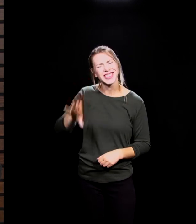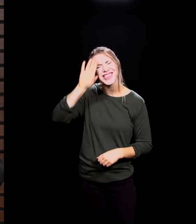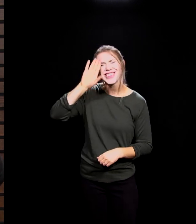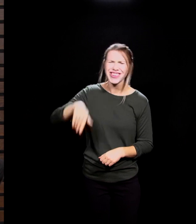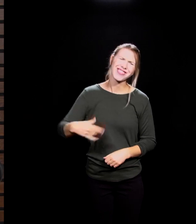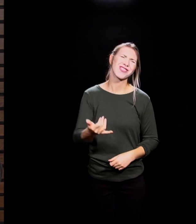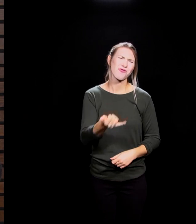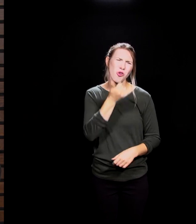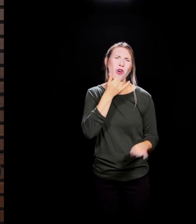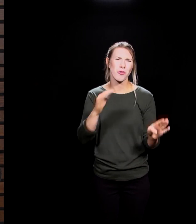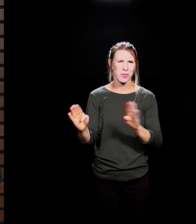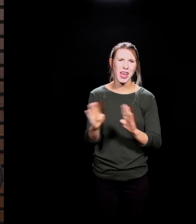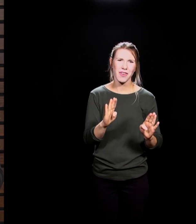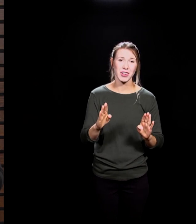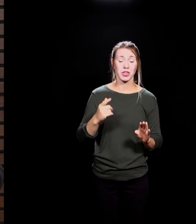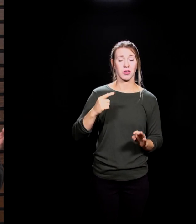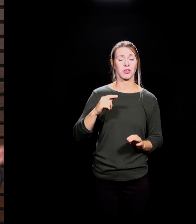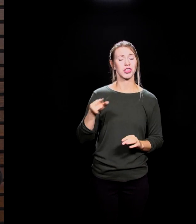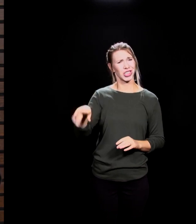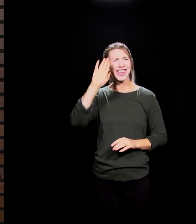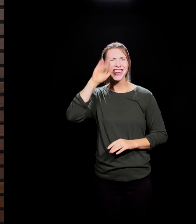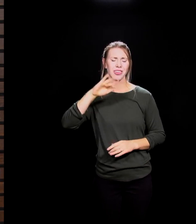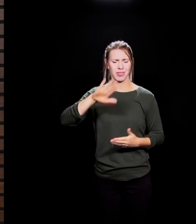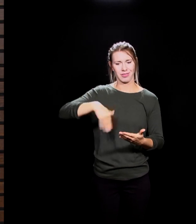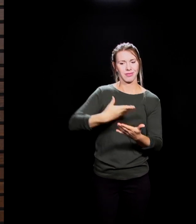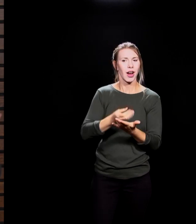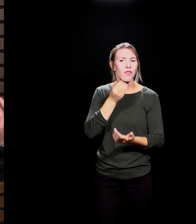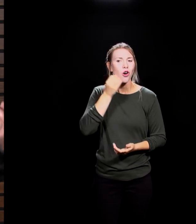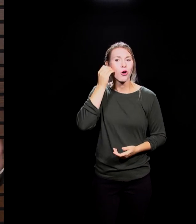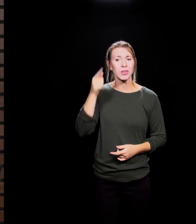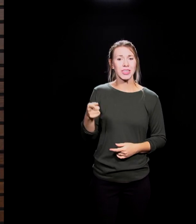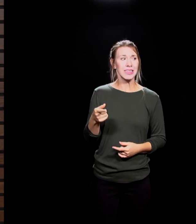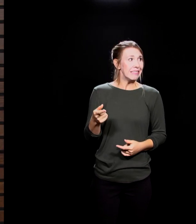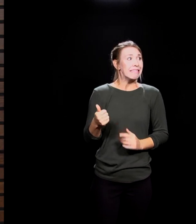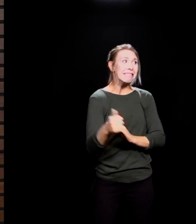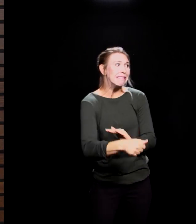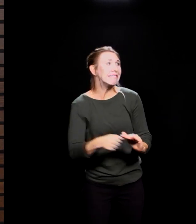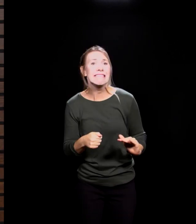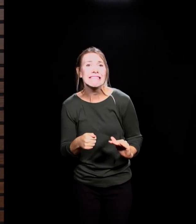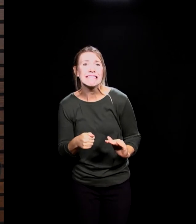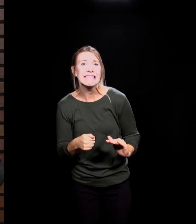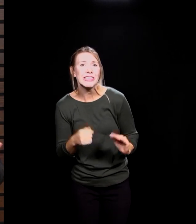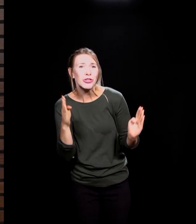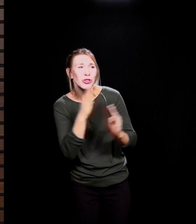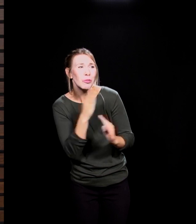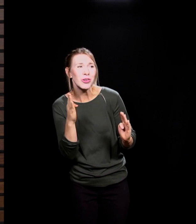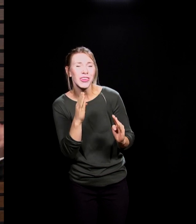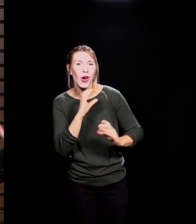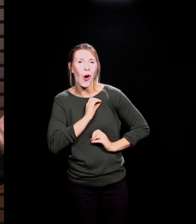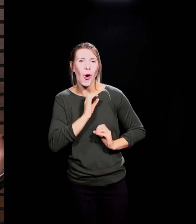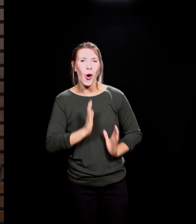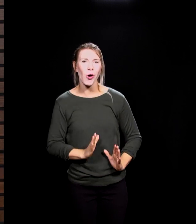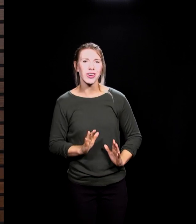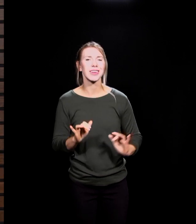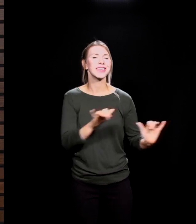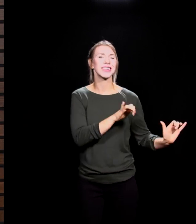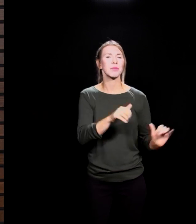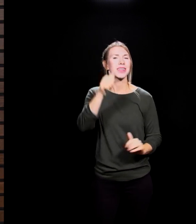so when I come home, knowing what she's done, she hides. That's what Adam and Eve did. But it doesn't make any sense because God was the only one who could remedy their